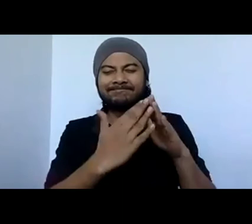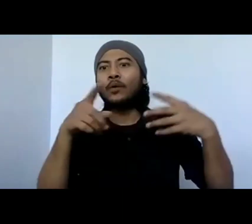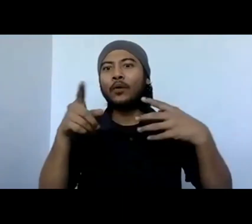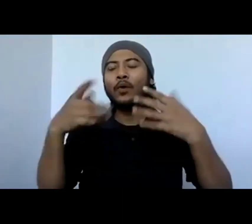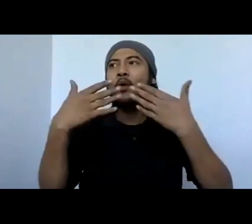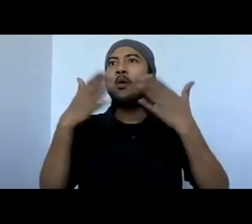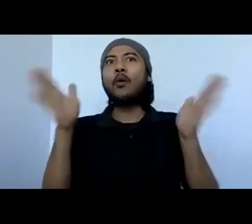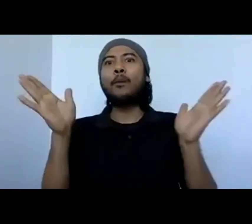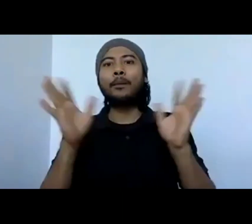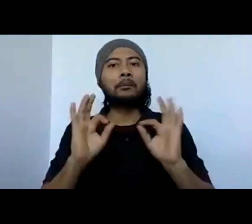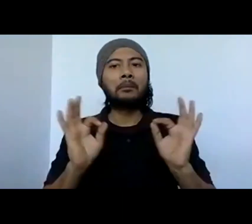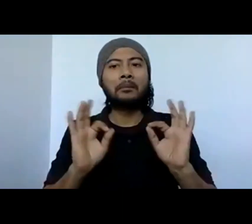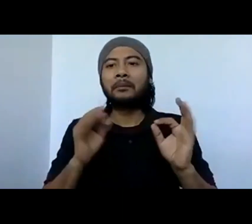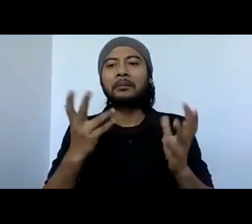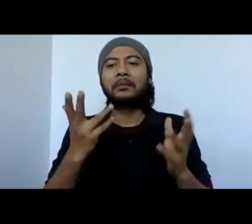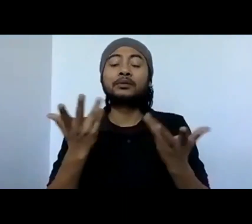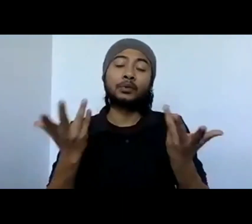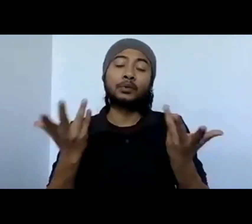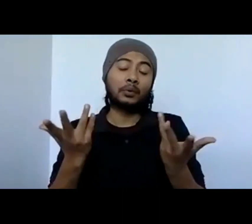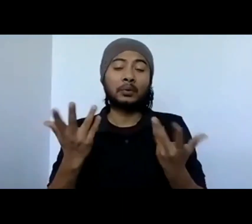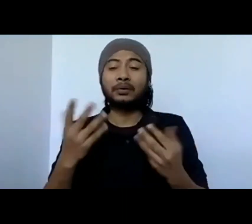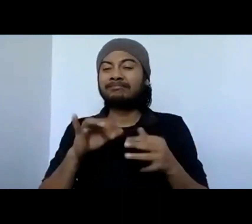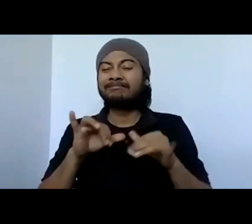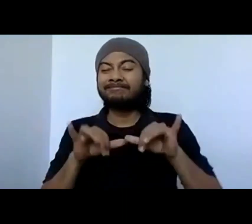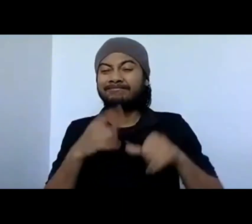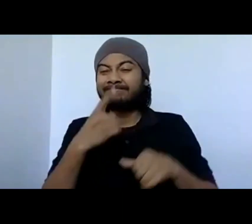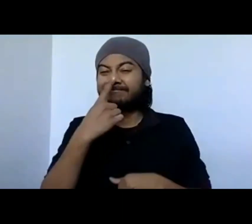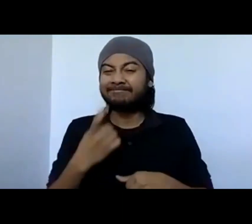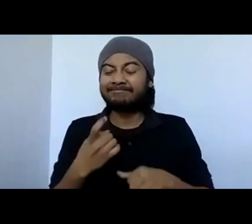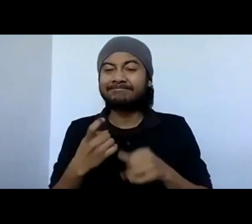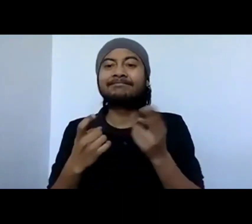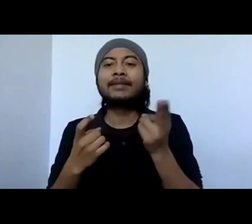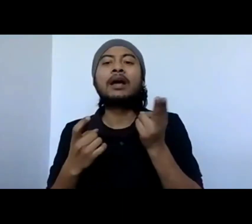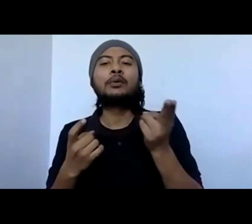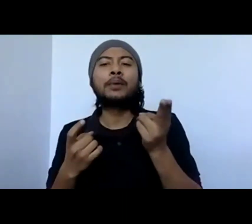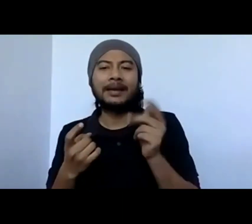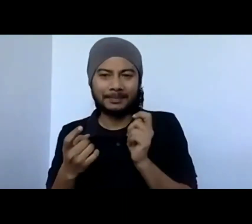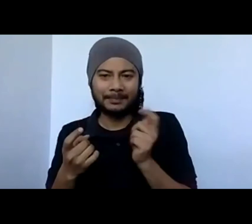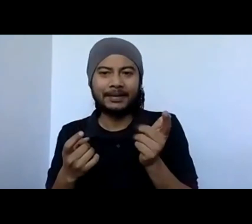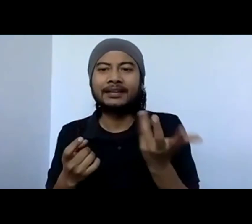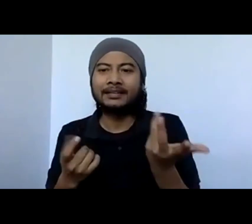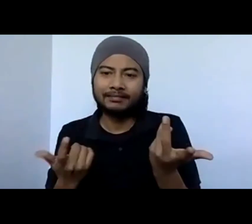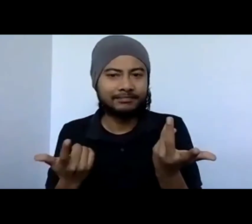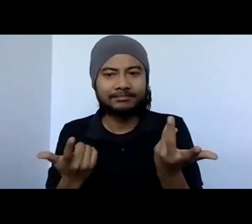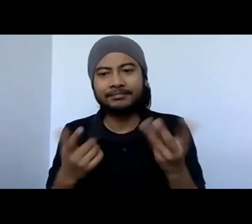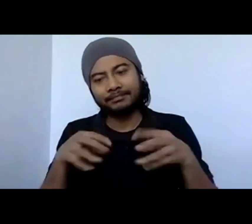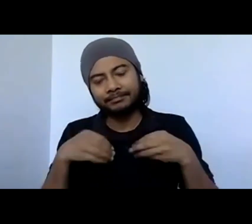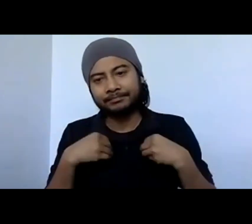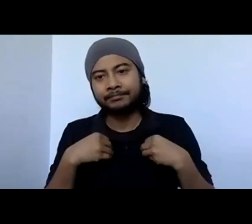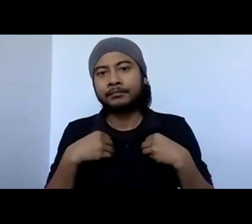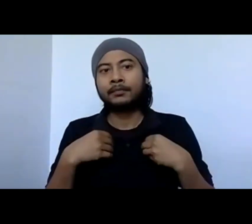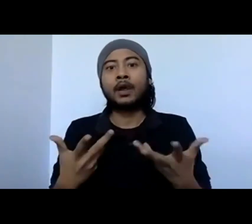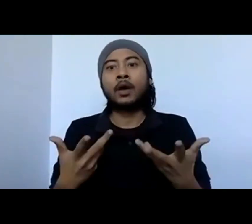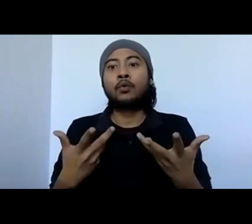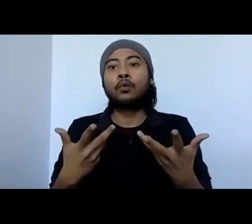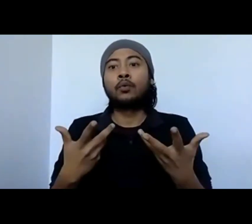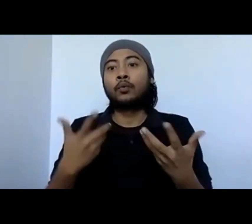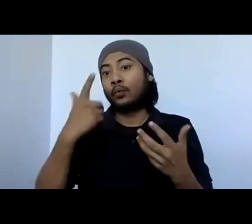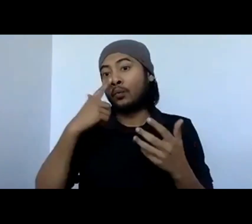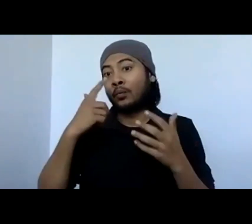Which I would think. And of course, to get the parents buy-in. When you want to, when you want a girls football team, you have to break mindsets.